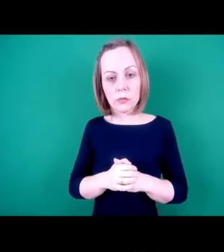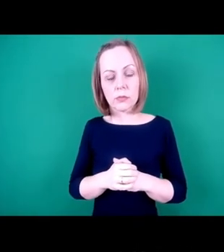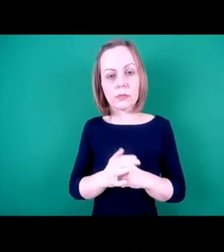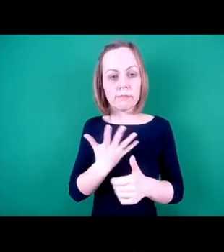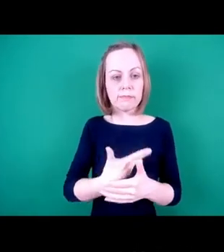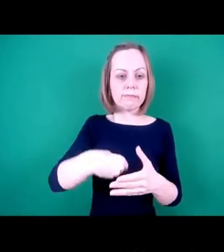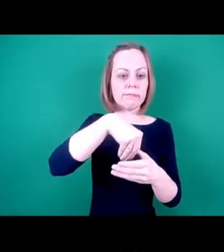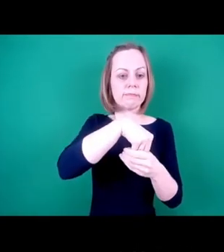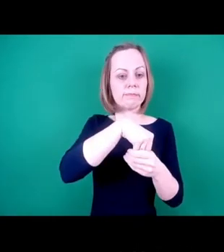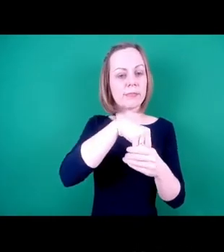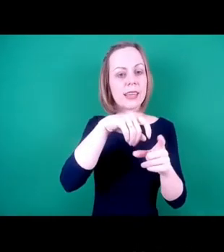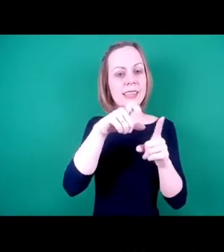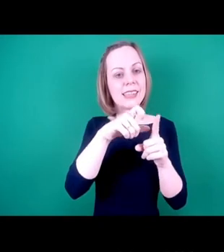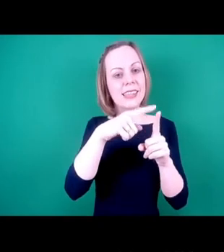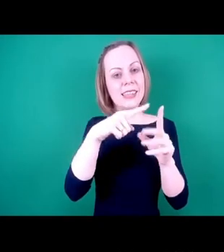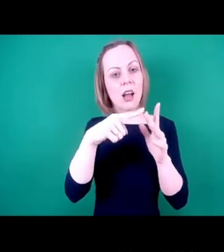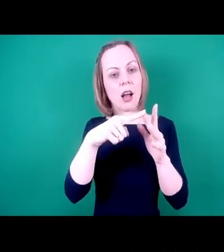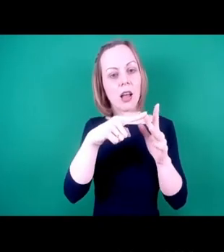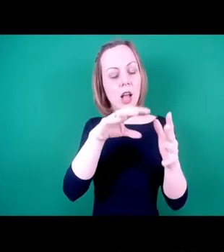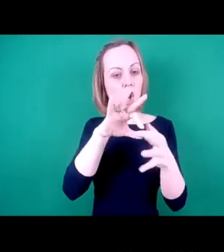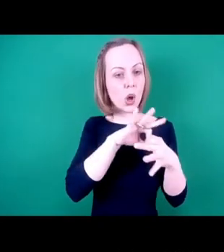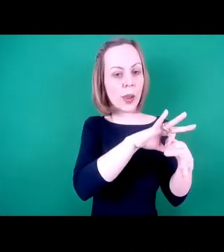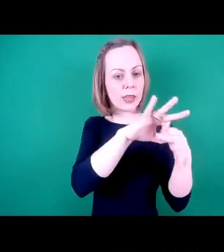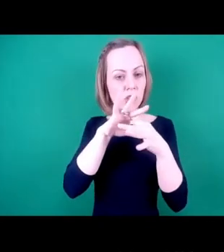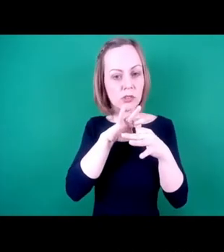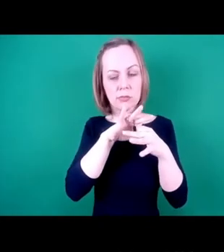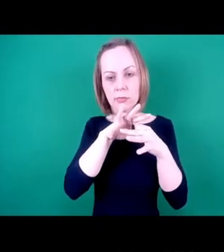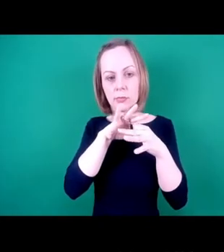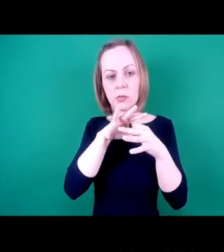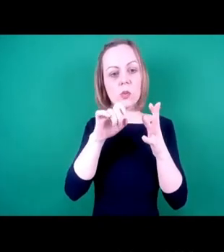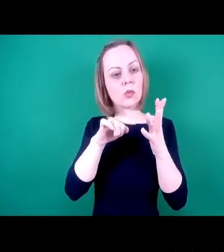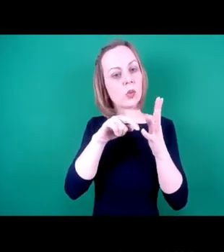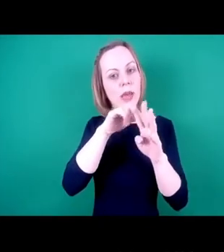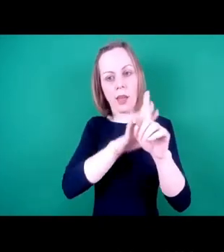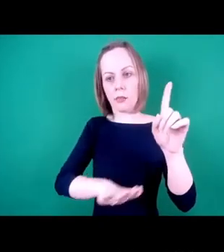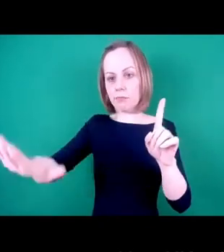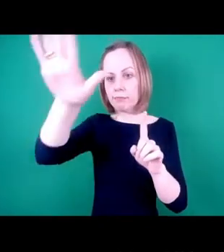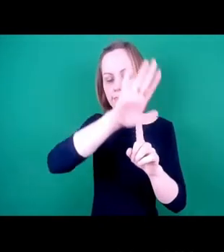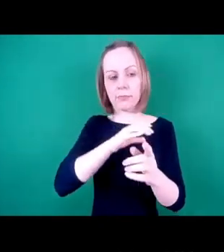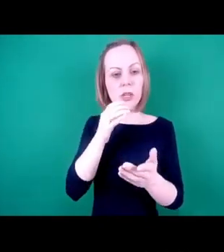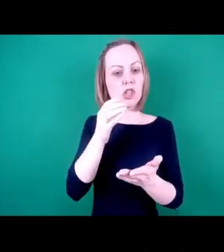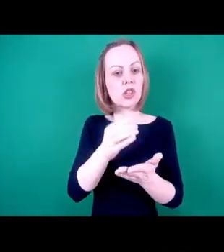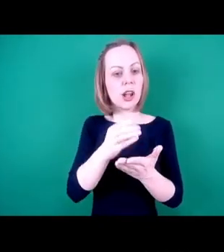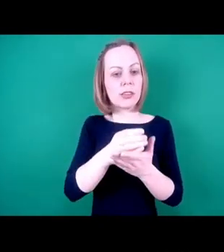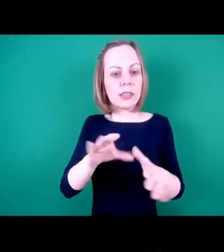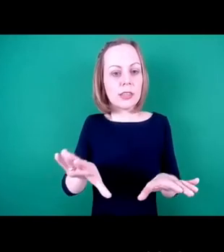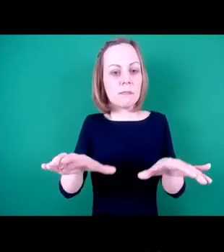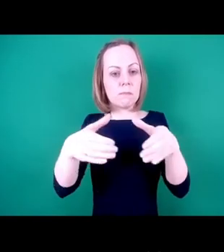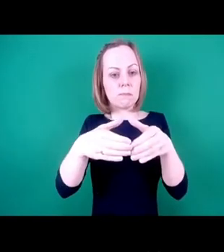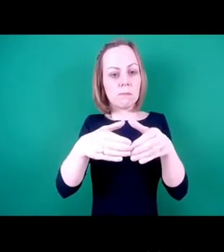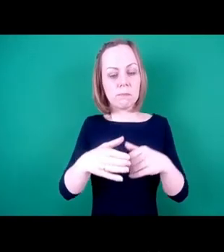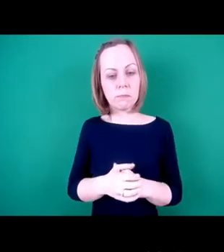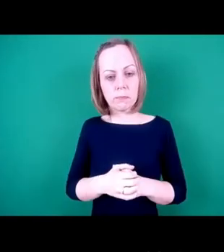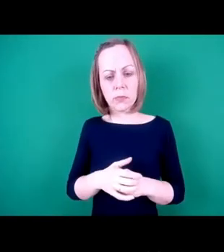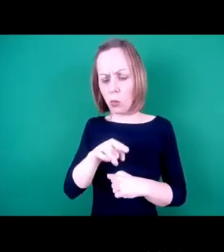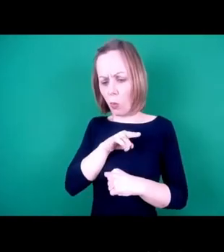It's a UK-wide coalition of charitable foundations. And the reason we've done this is to ensure